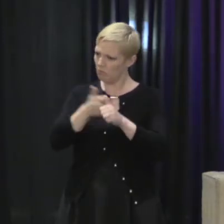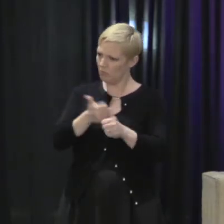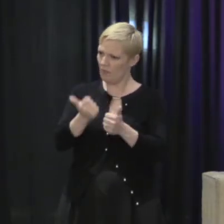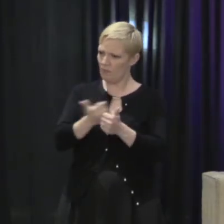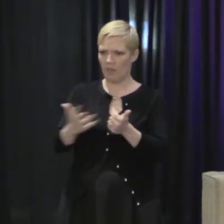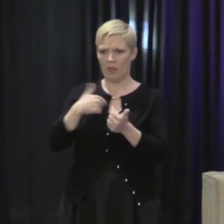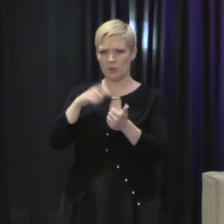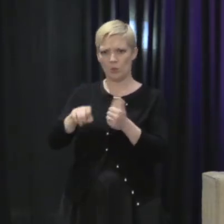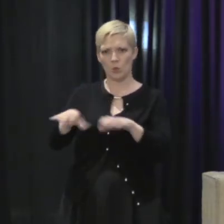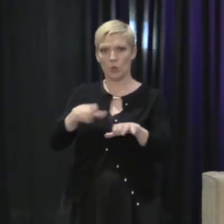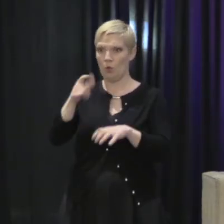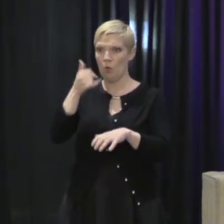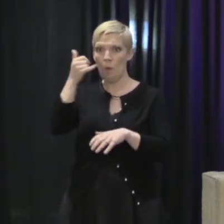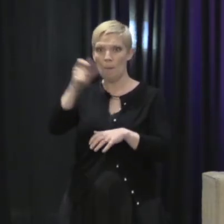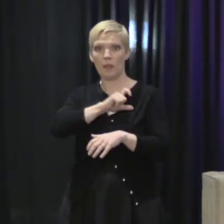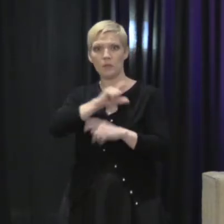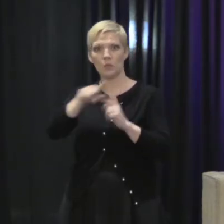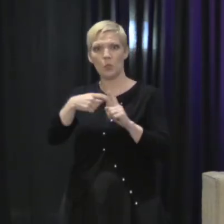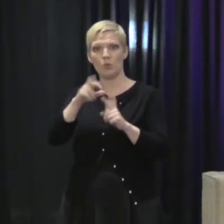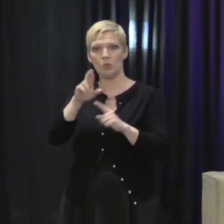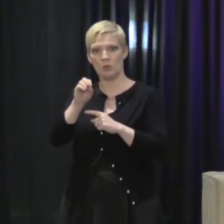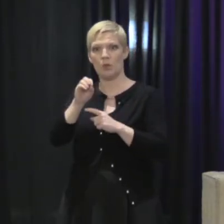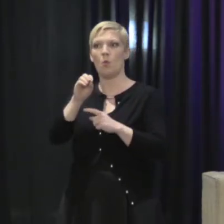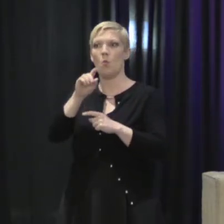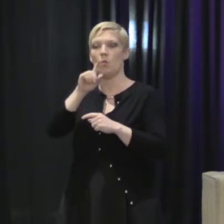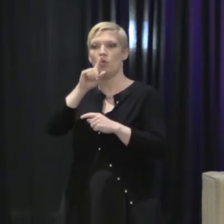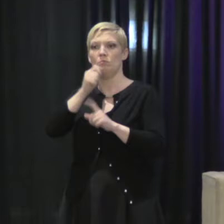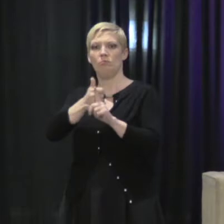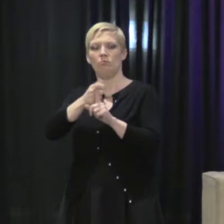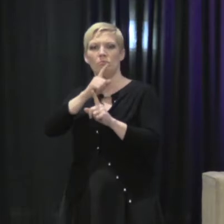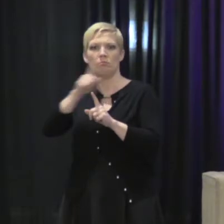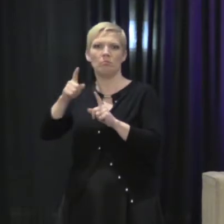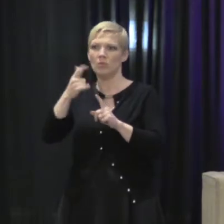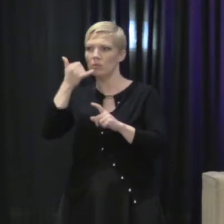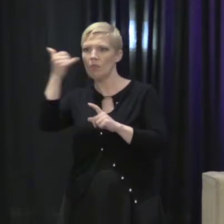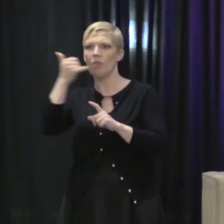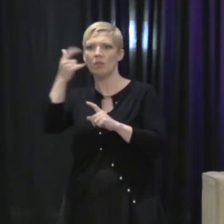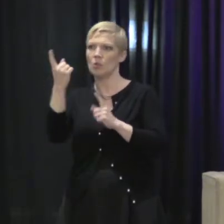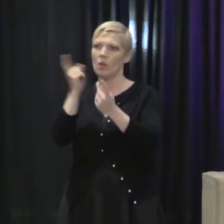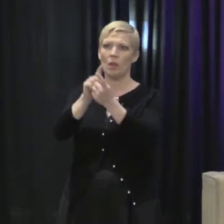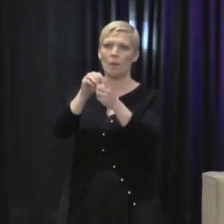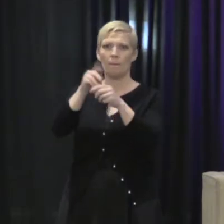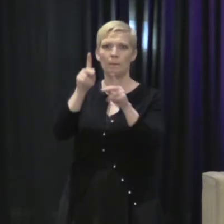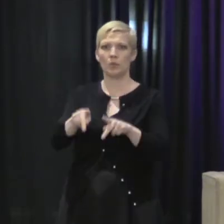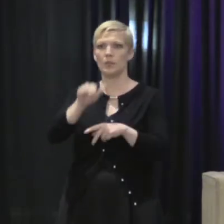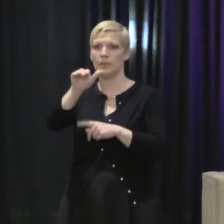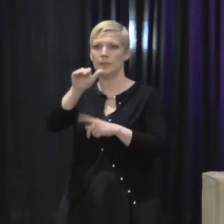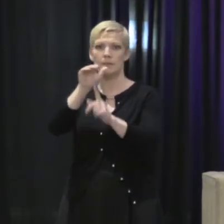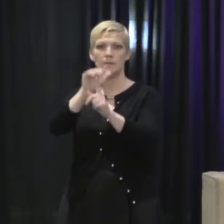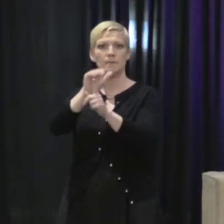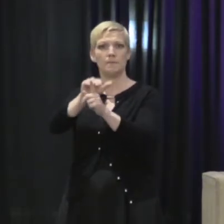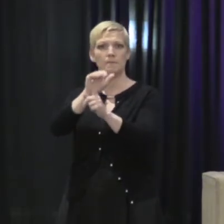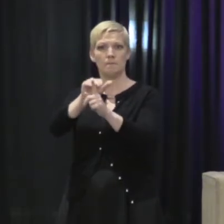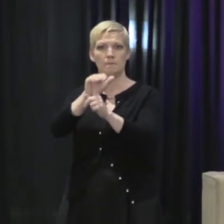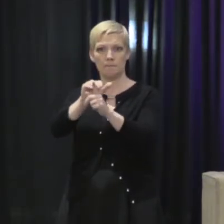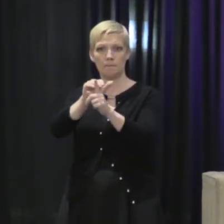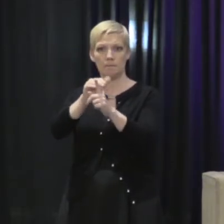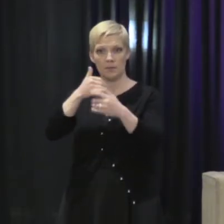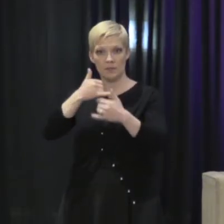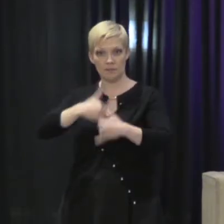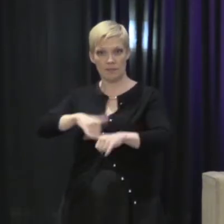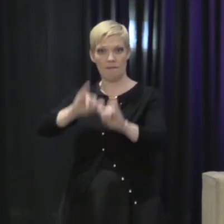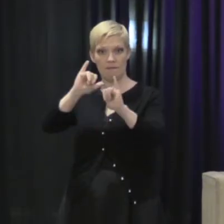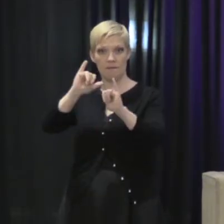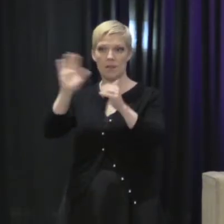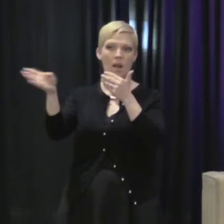do. She called the police when the restraining order was violated. She called back. She called back. She went in person. She persisted, and yet the door